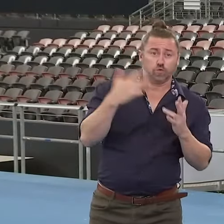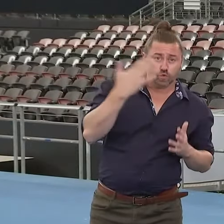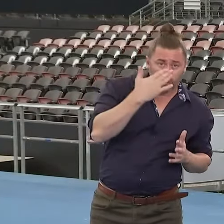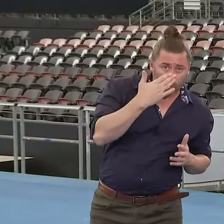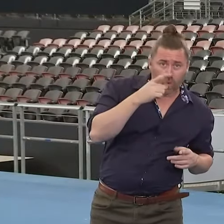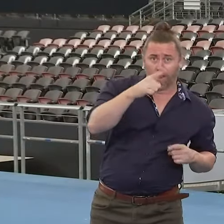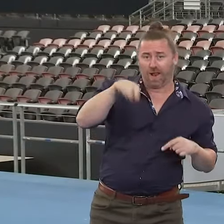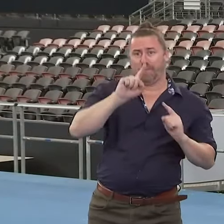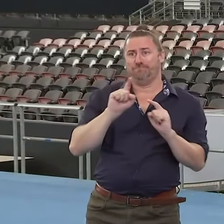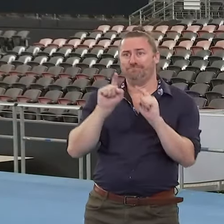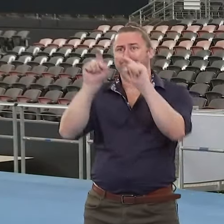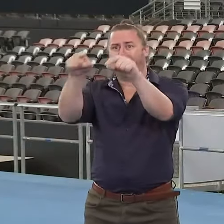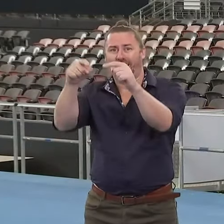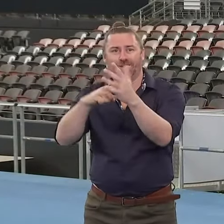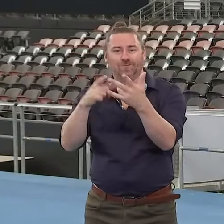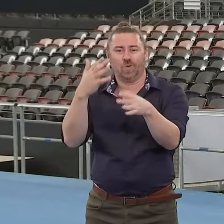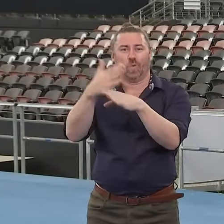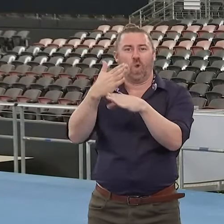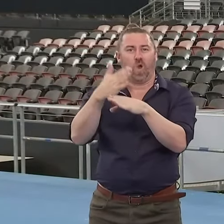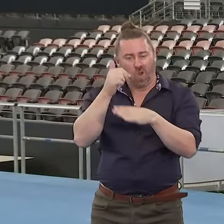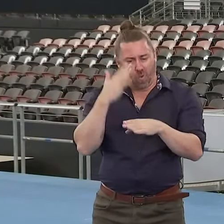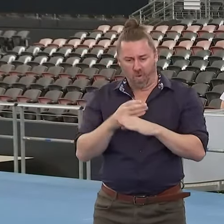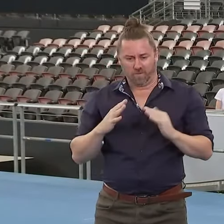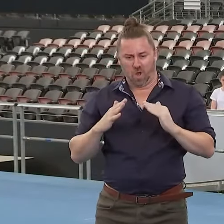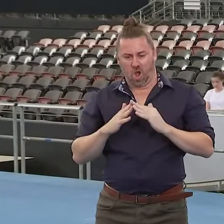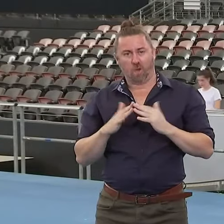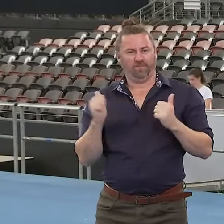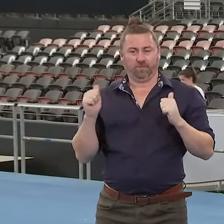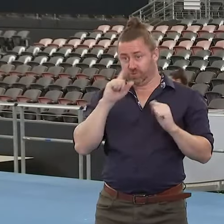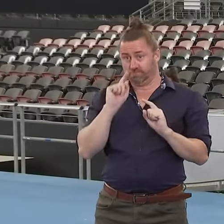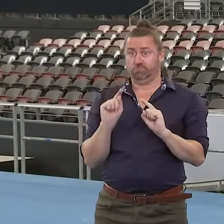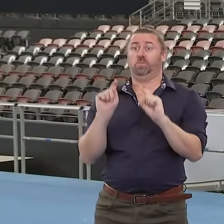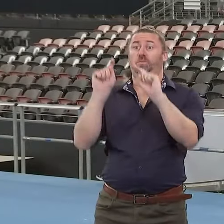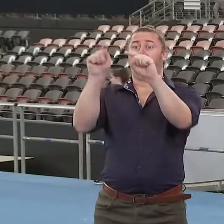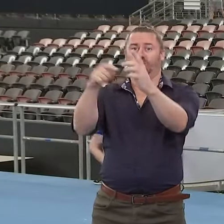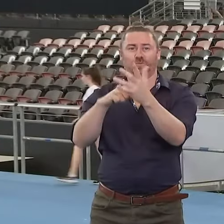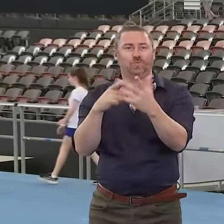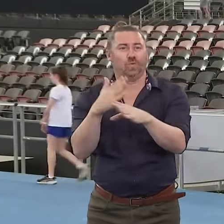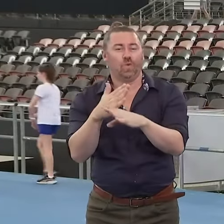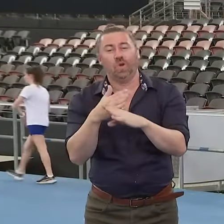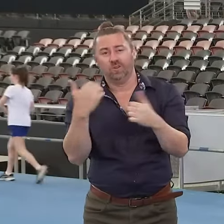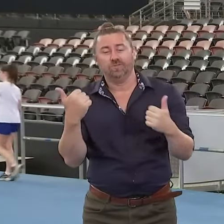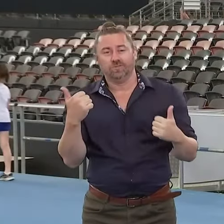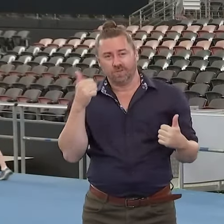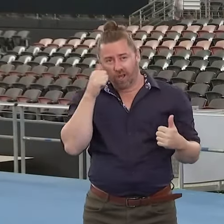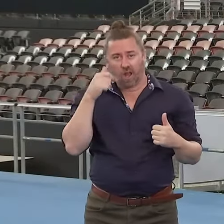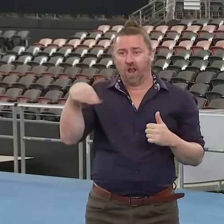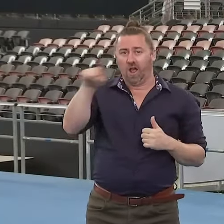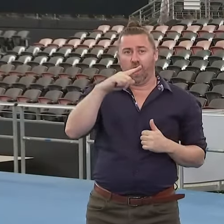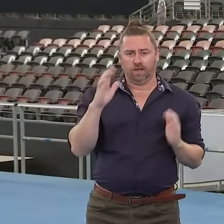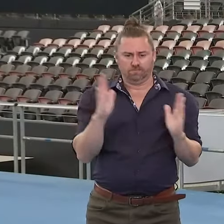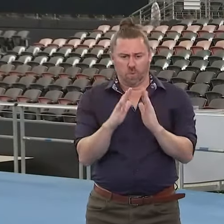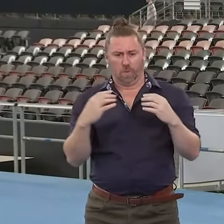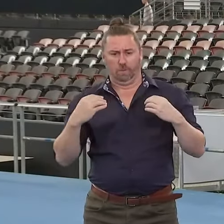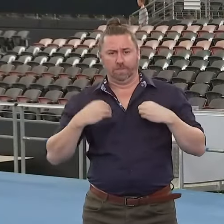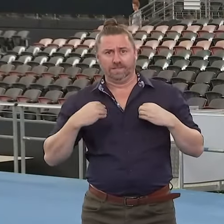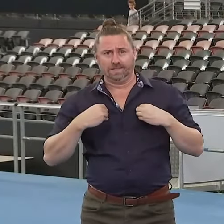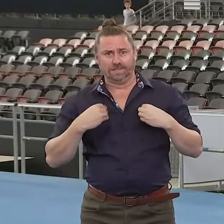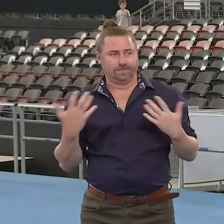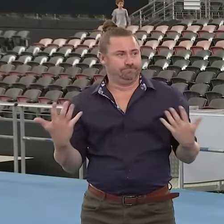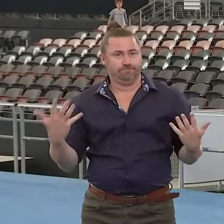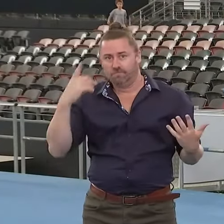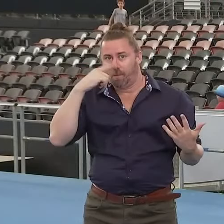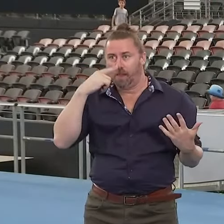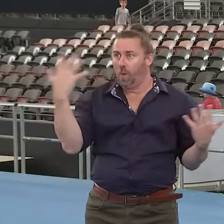work. And we know that a lot of businesses are not getting the thorough through traffic at the moment because